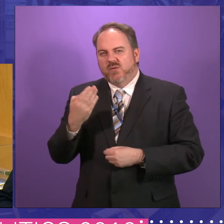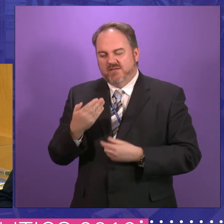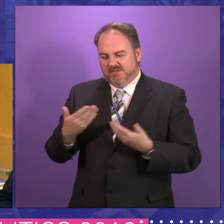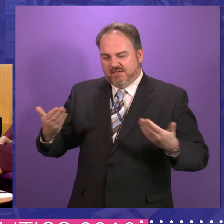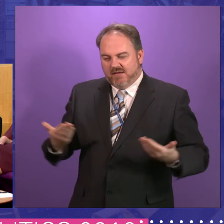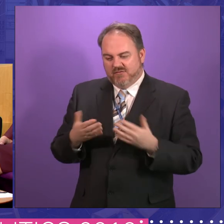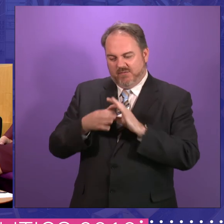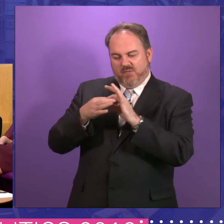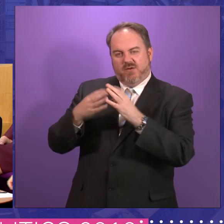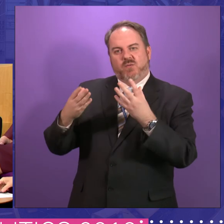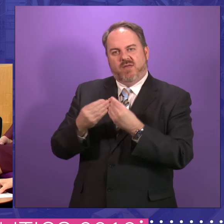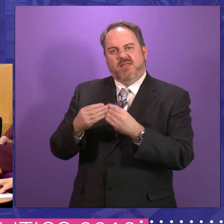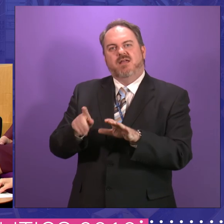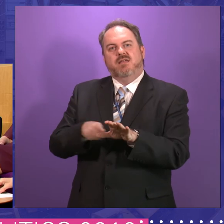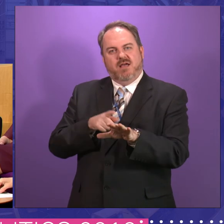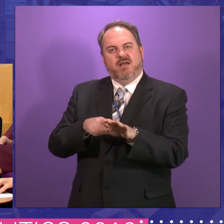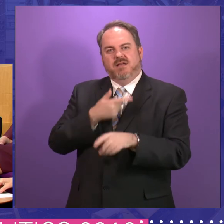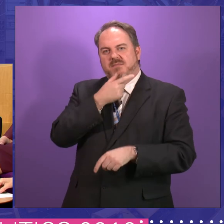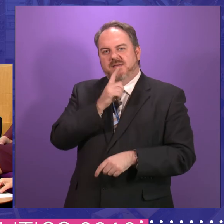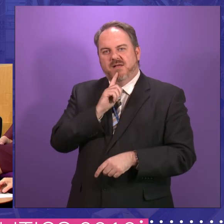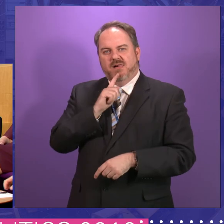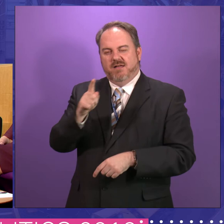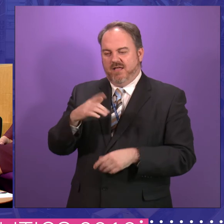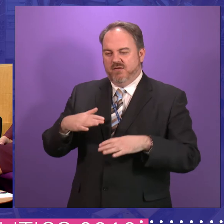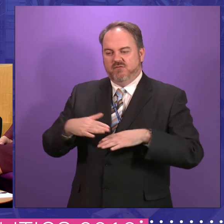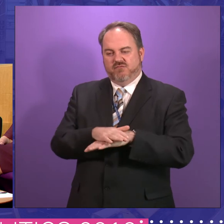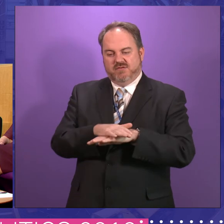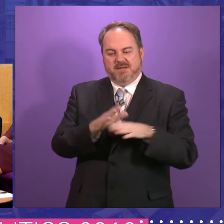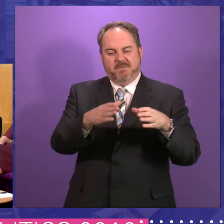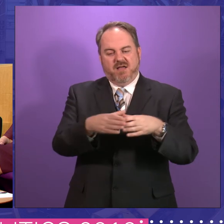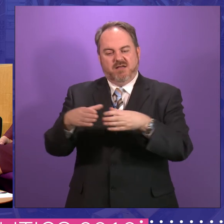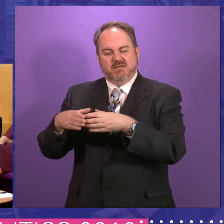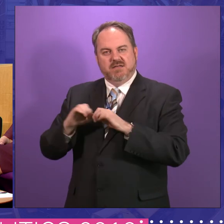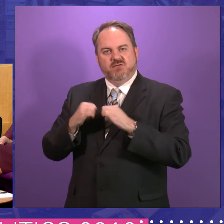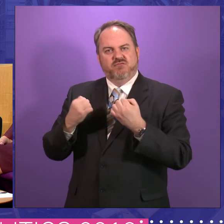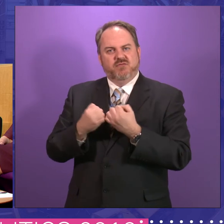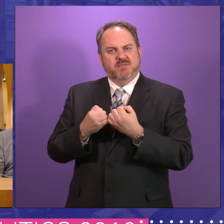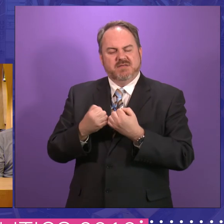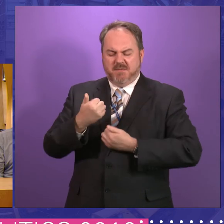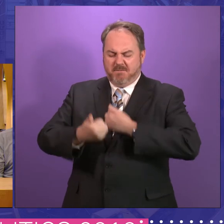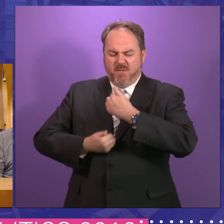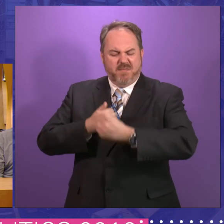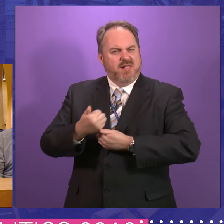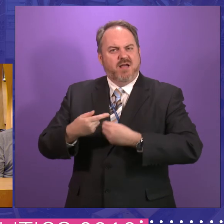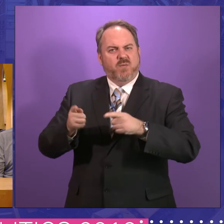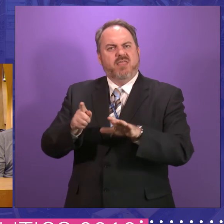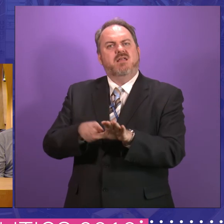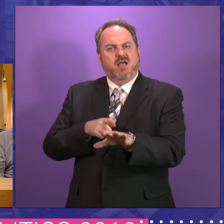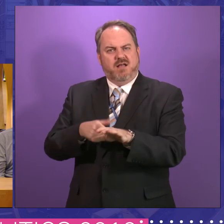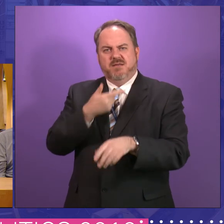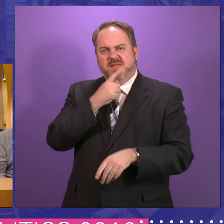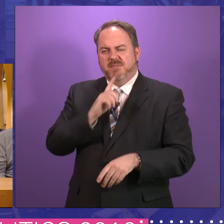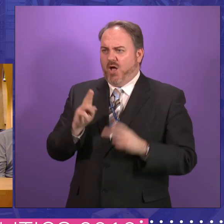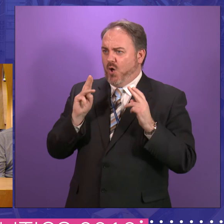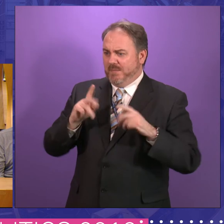people is one of the best attended cross-party groups in the entire parliament. At it certainly was when I was here and I hope